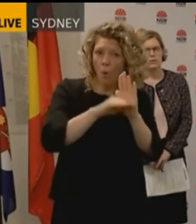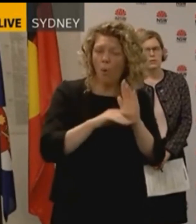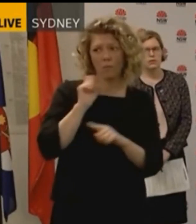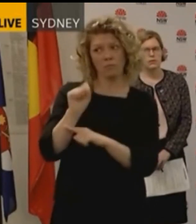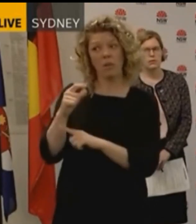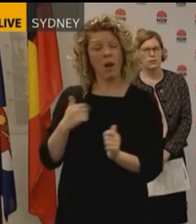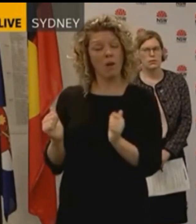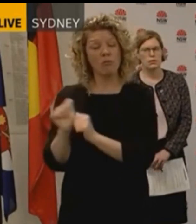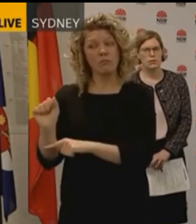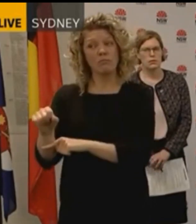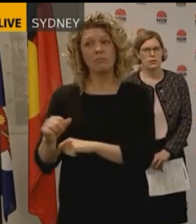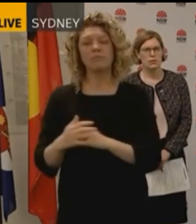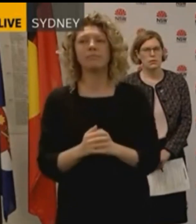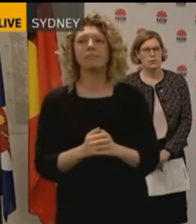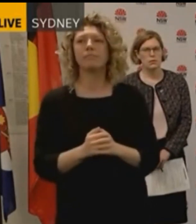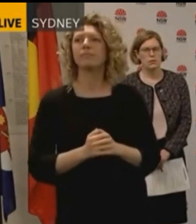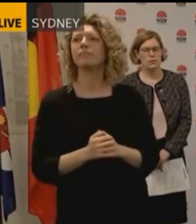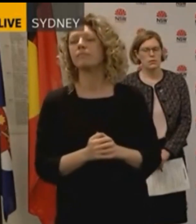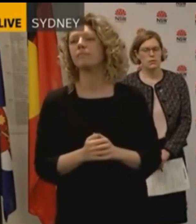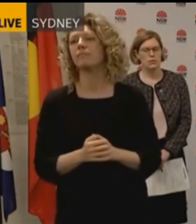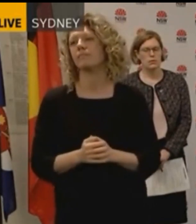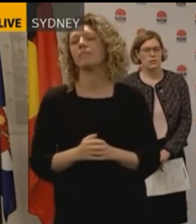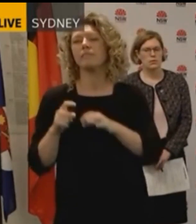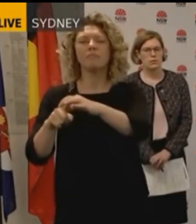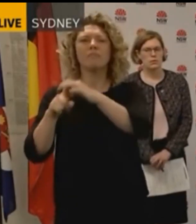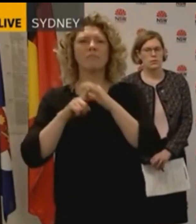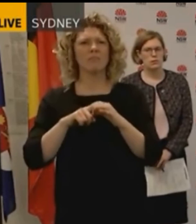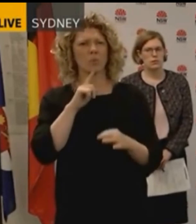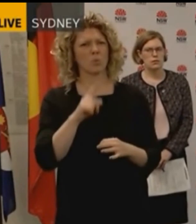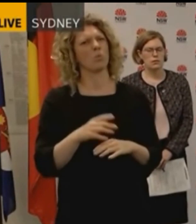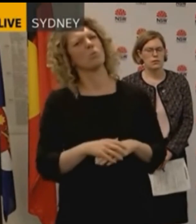When you said you weren't surprised at how much the land deal would reap on the phone call,